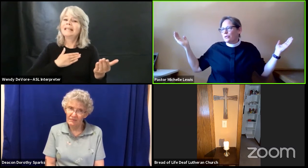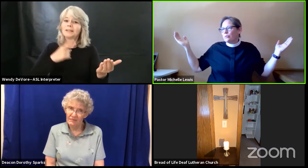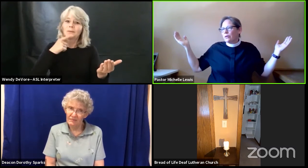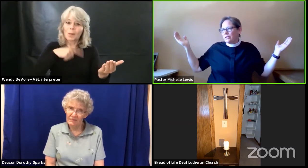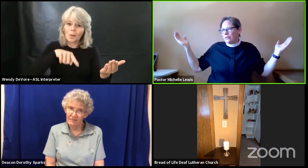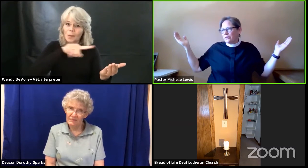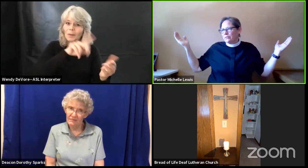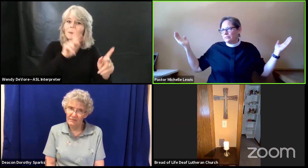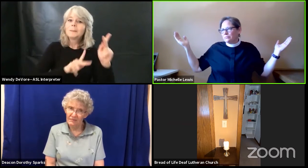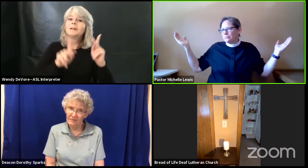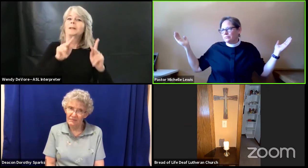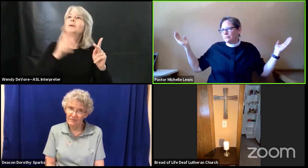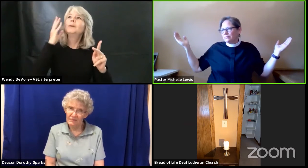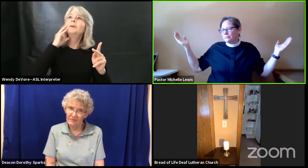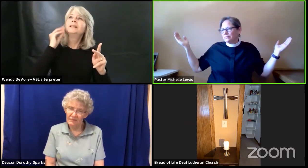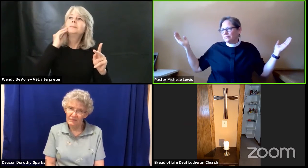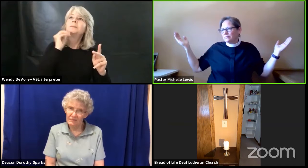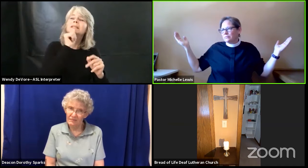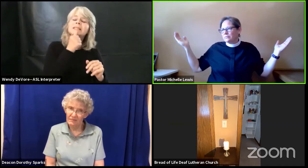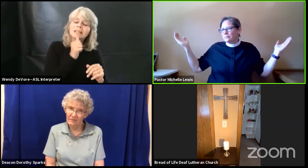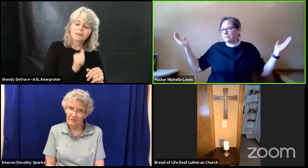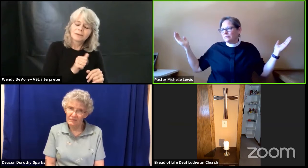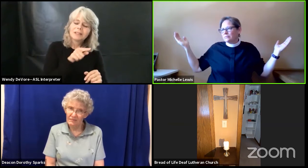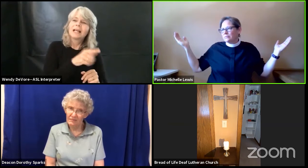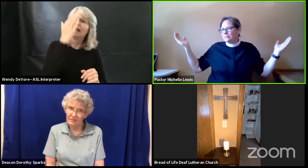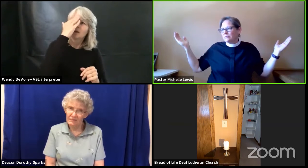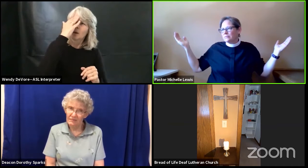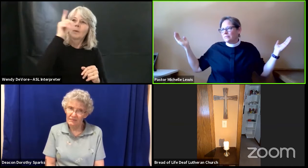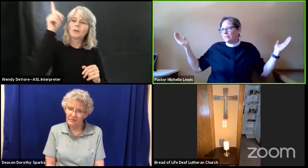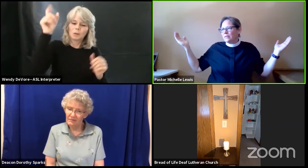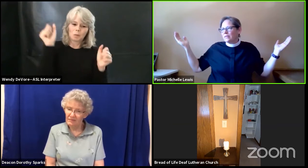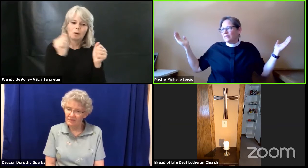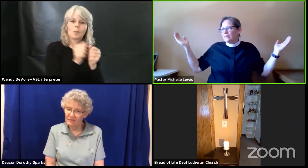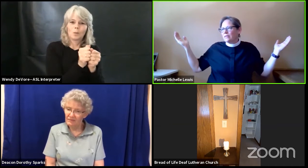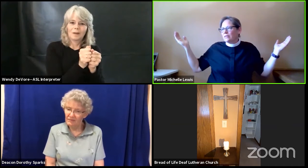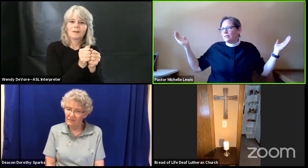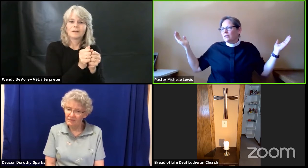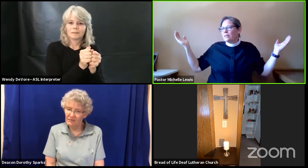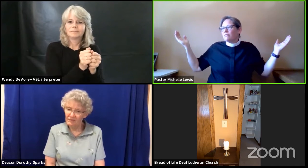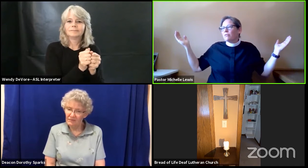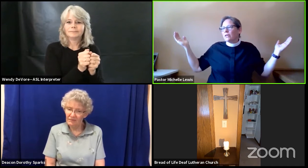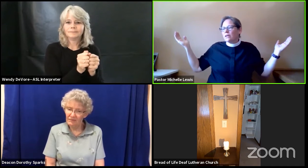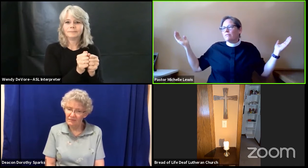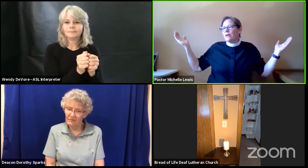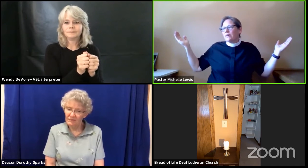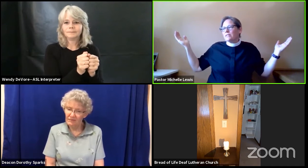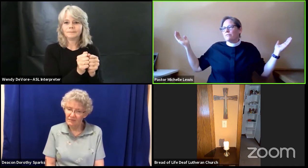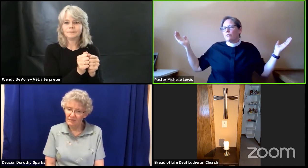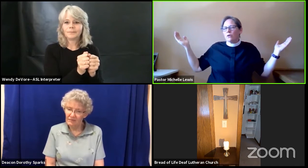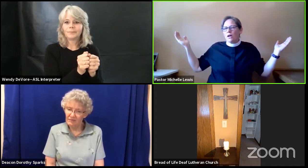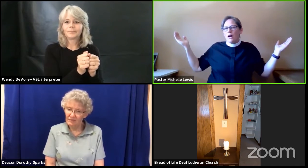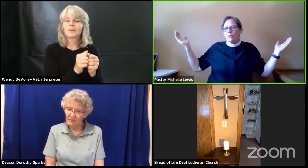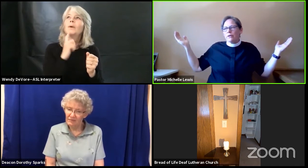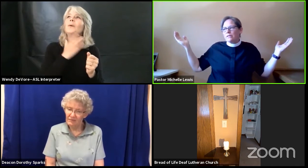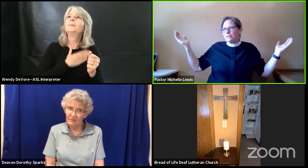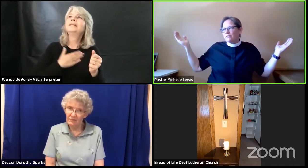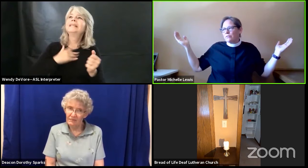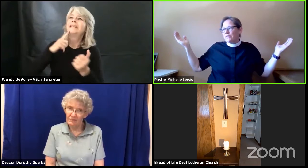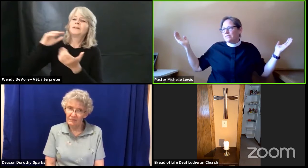mystery. Forgive us indifference